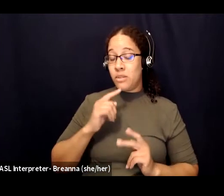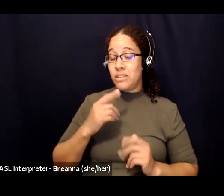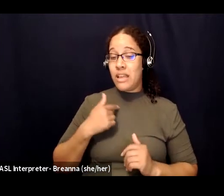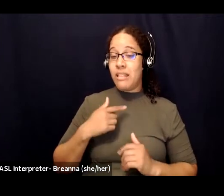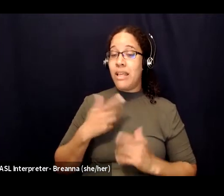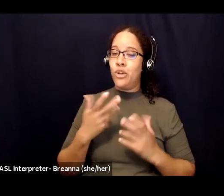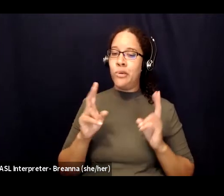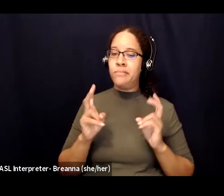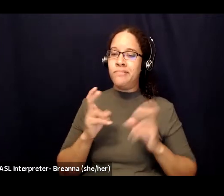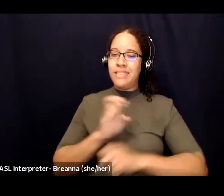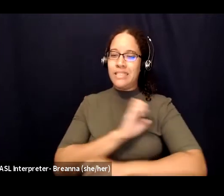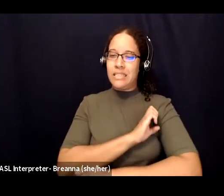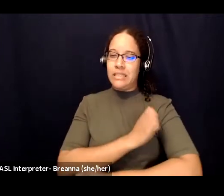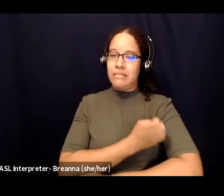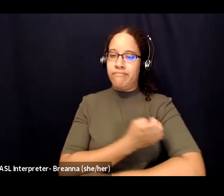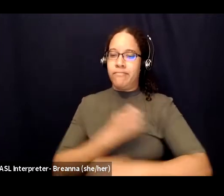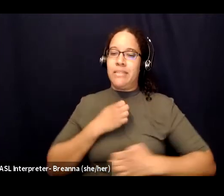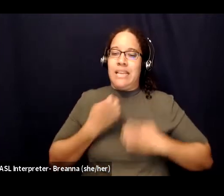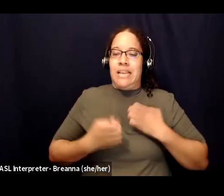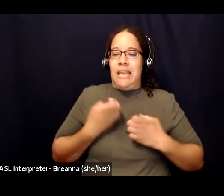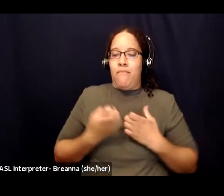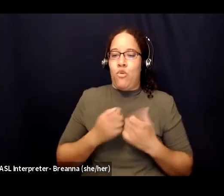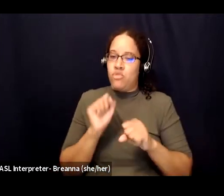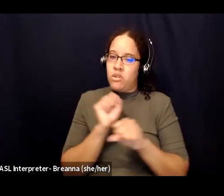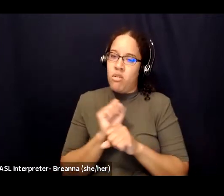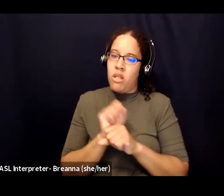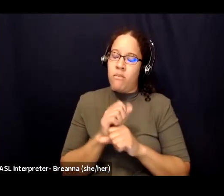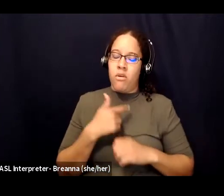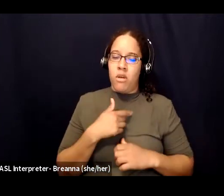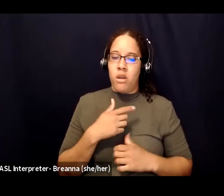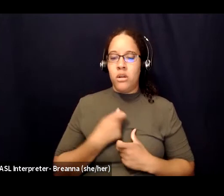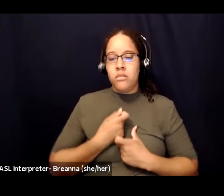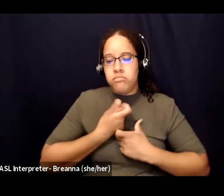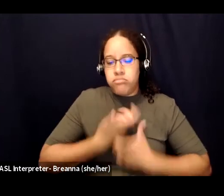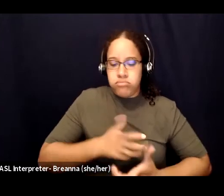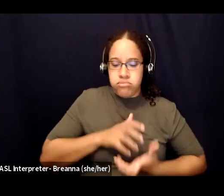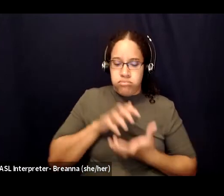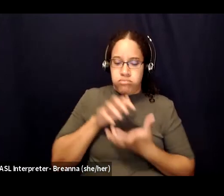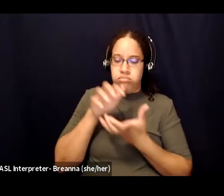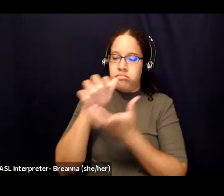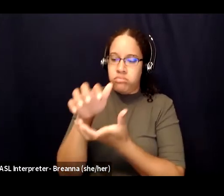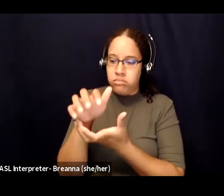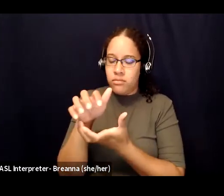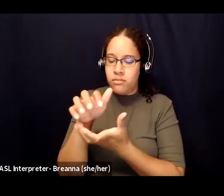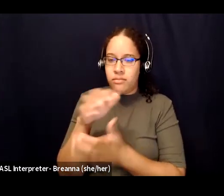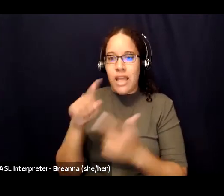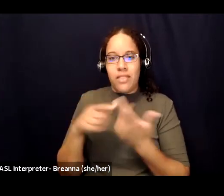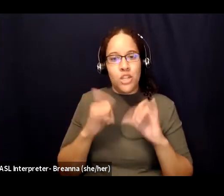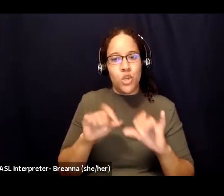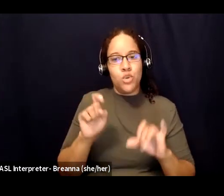for that other person where you just kind of shared something very vulnerable and then you're having to support them and and holding your story